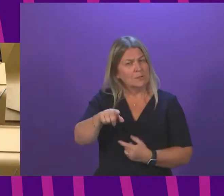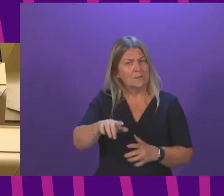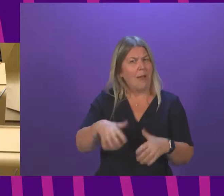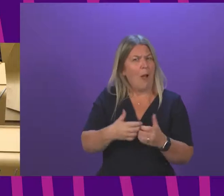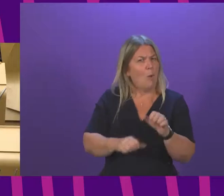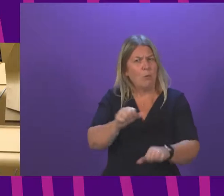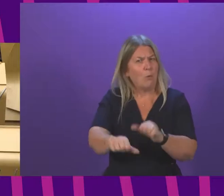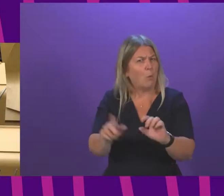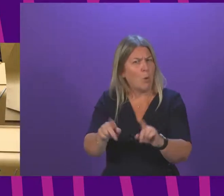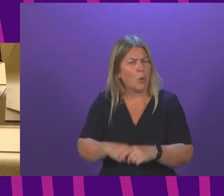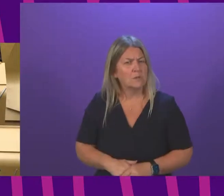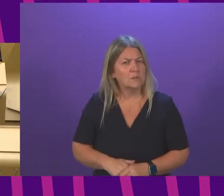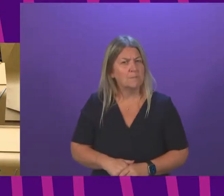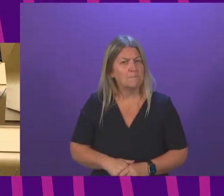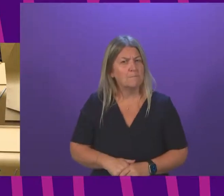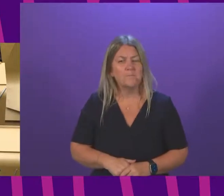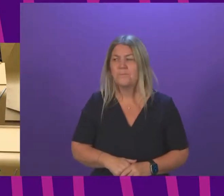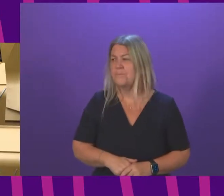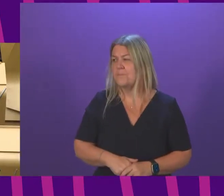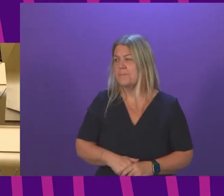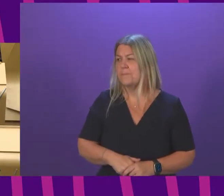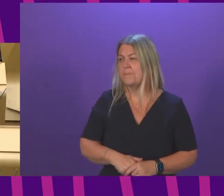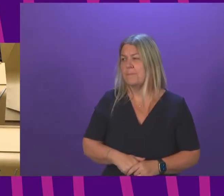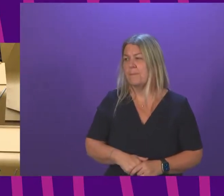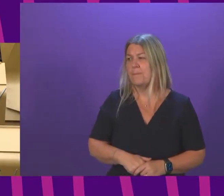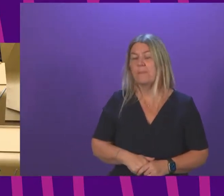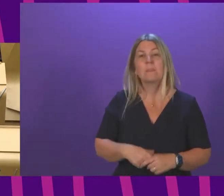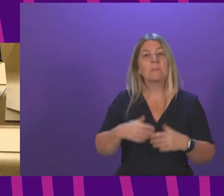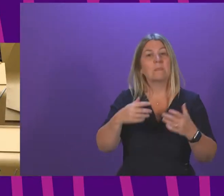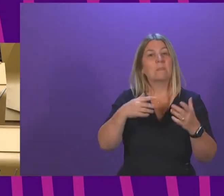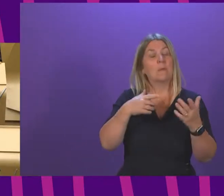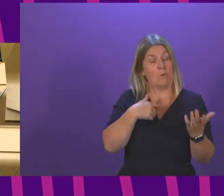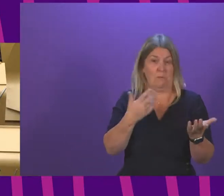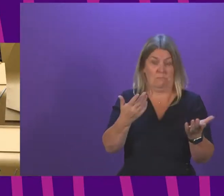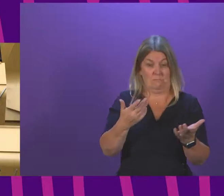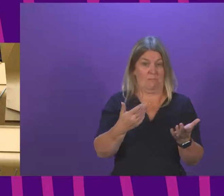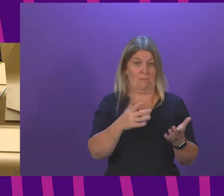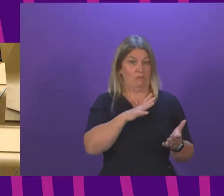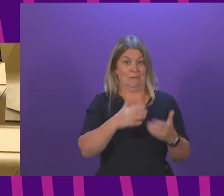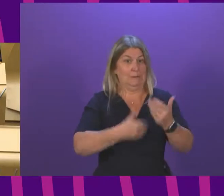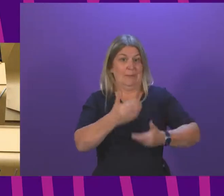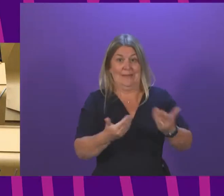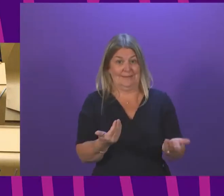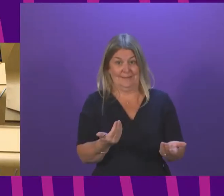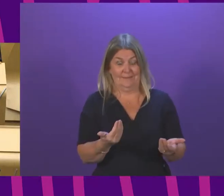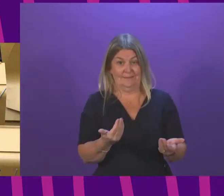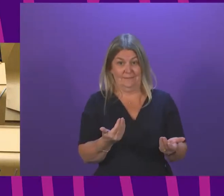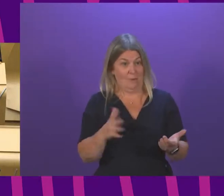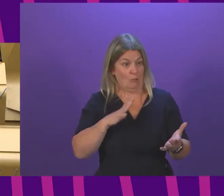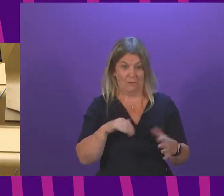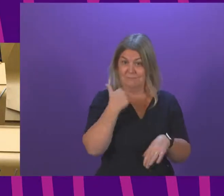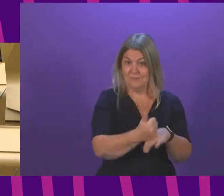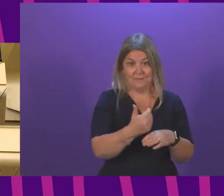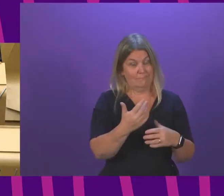the steps to establish the redress scheme are underway as envisaged in the Statute. The advanced payment scheme